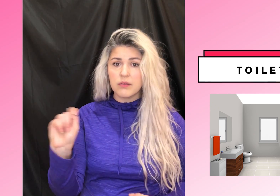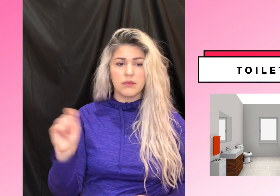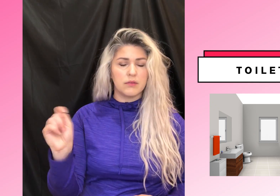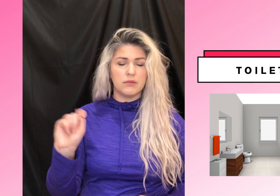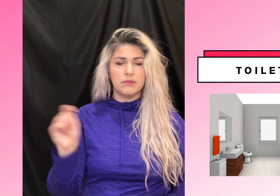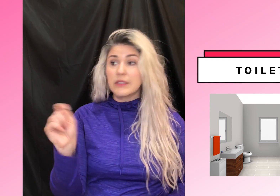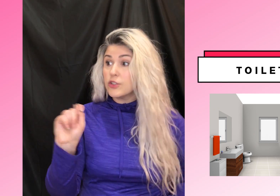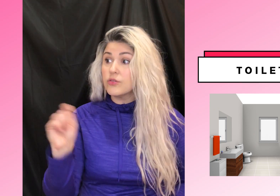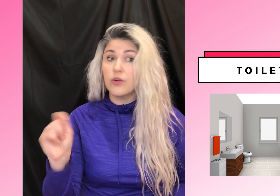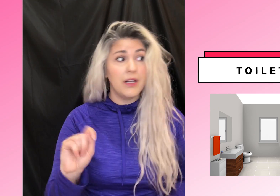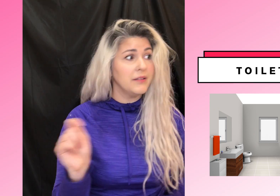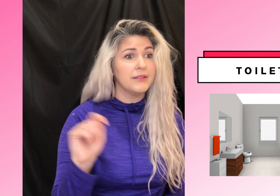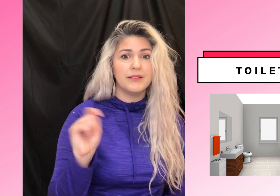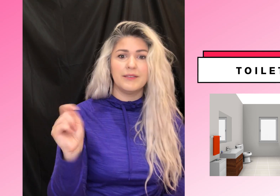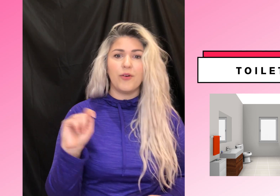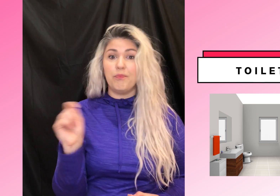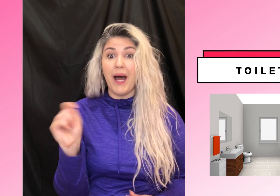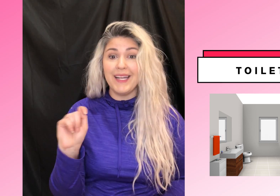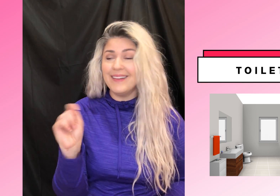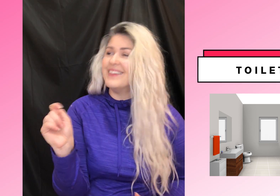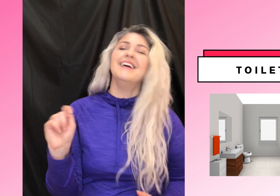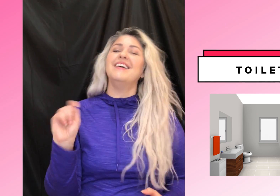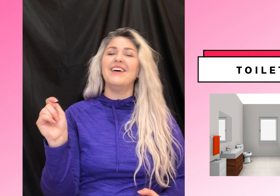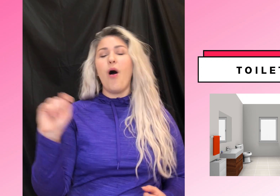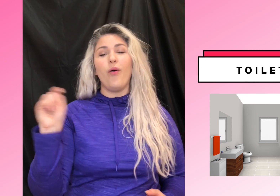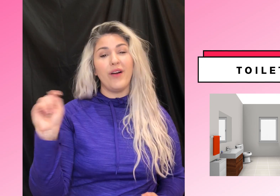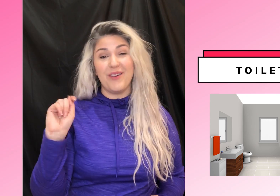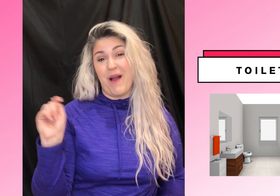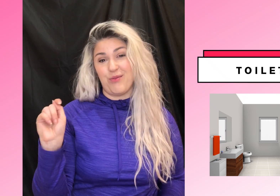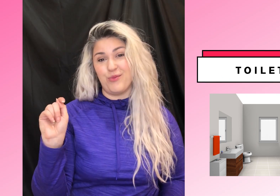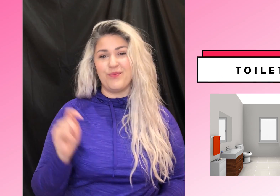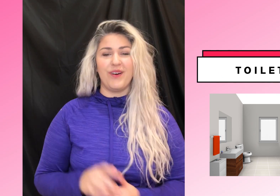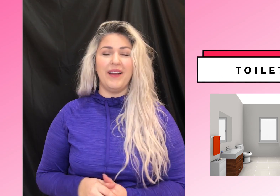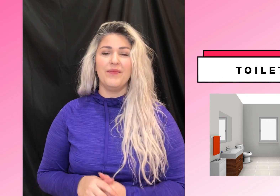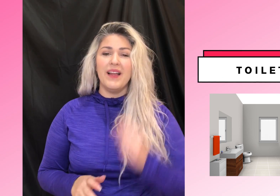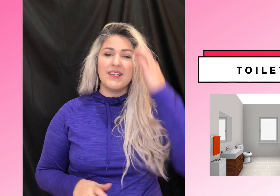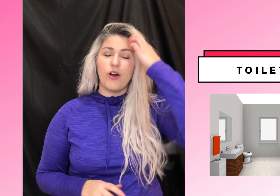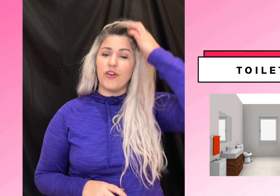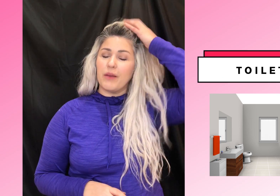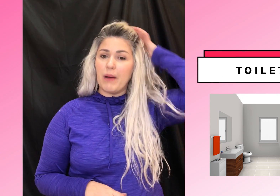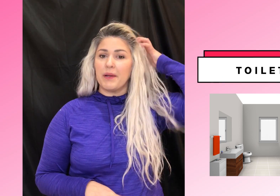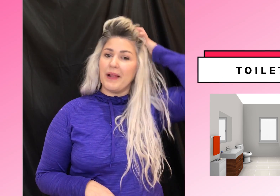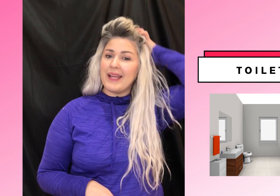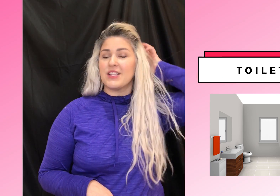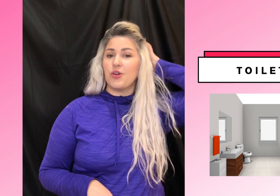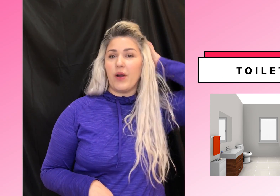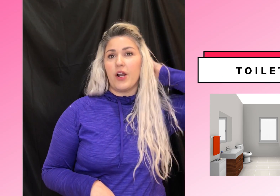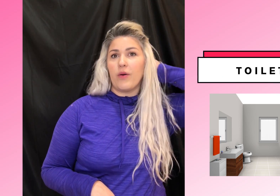toilet or potty or your bathroom. Okay. So if you're in a public place and you want to know where